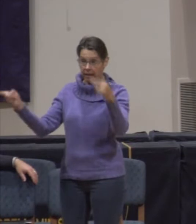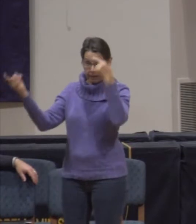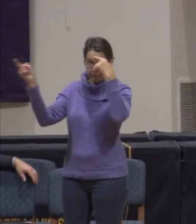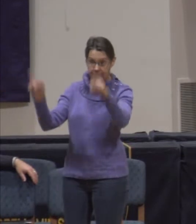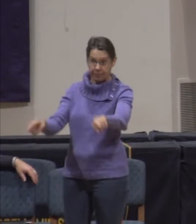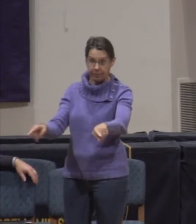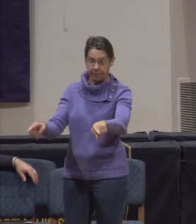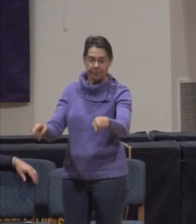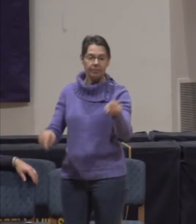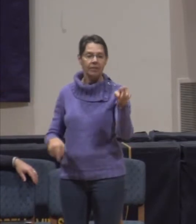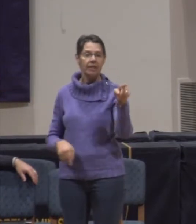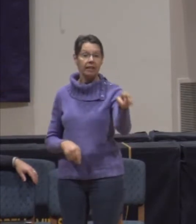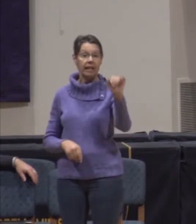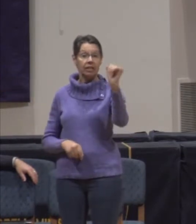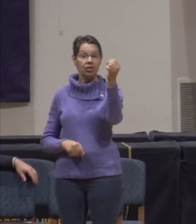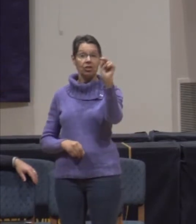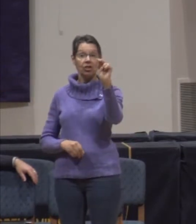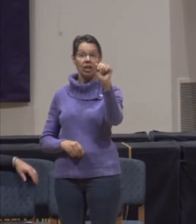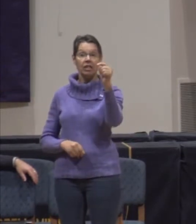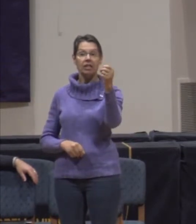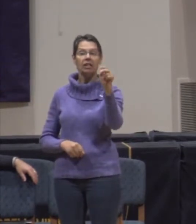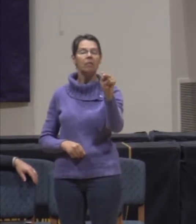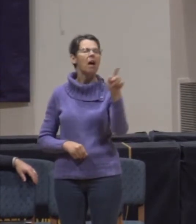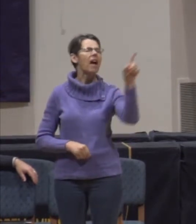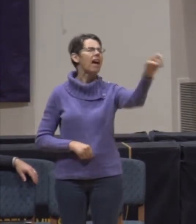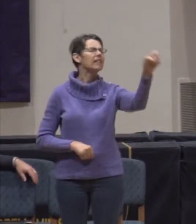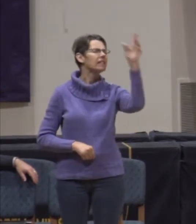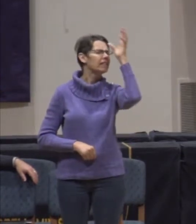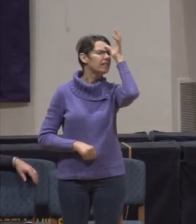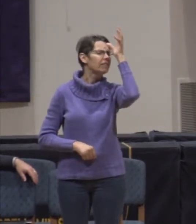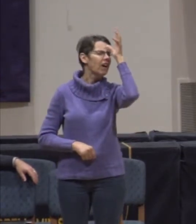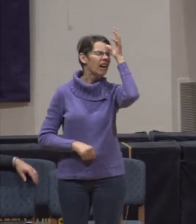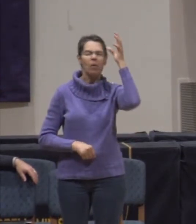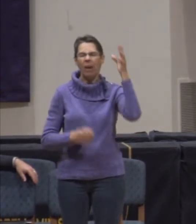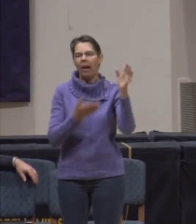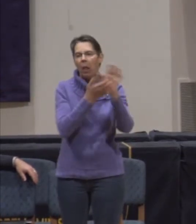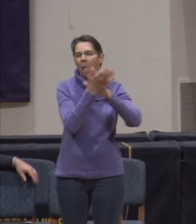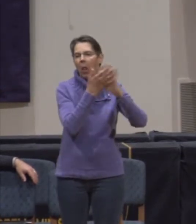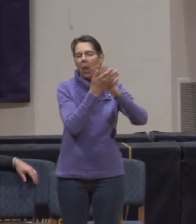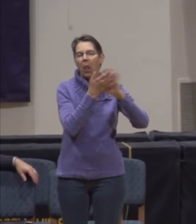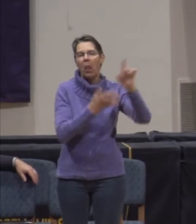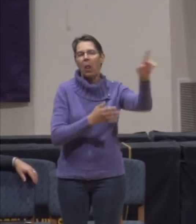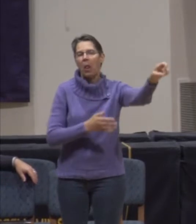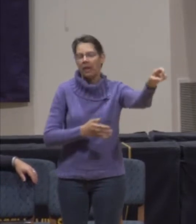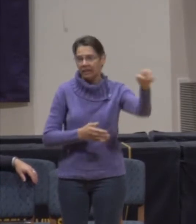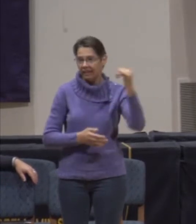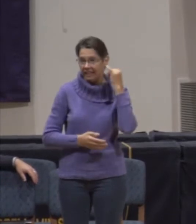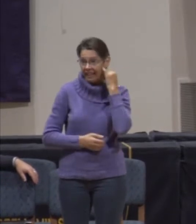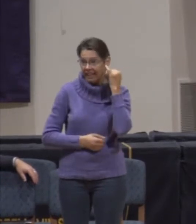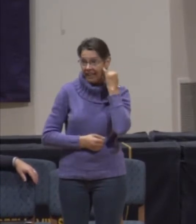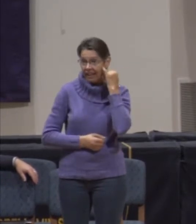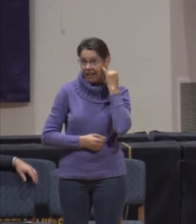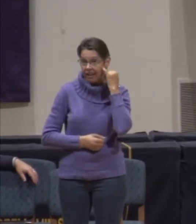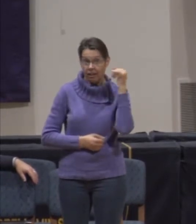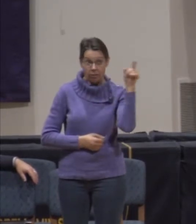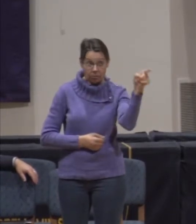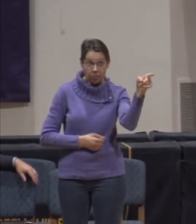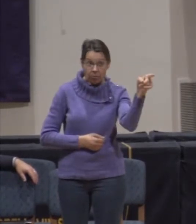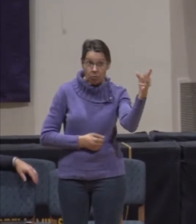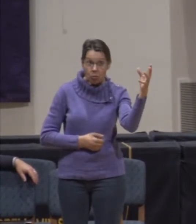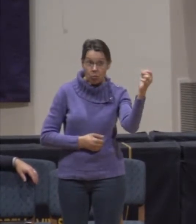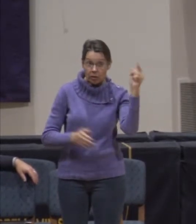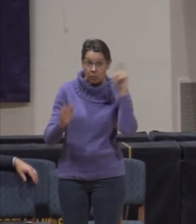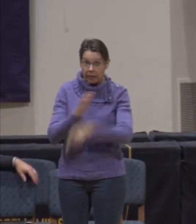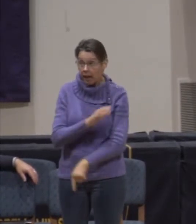that Jonathan will find out from his father in a subtle way whether or not Saul desires to have